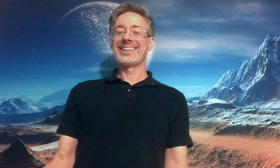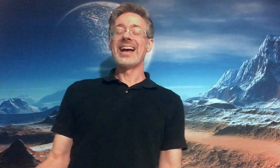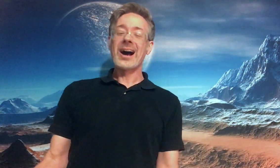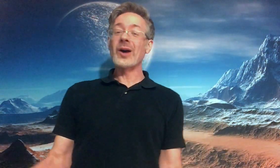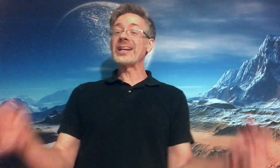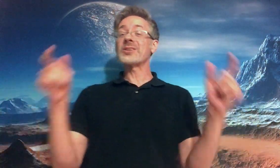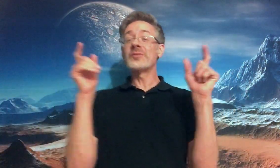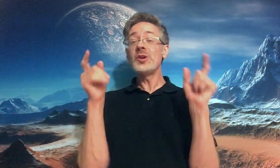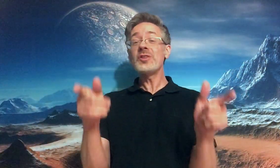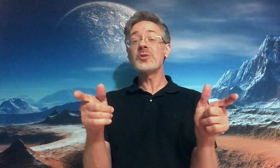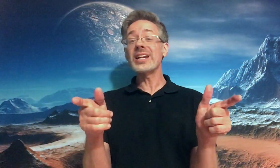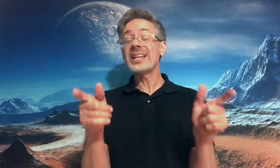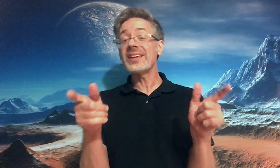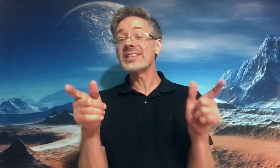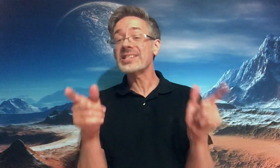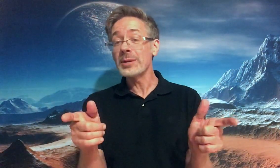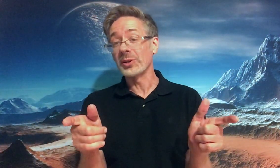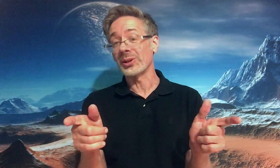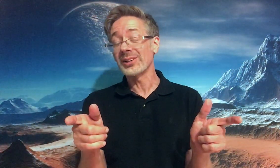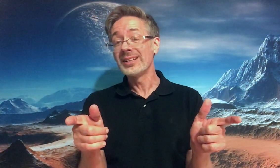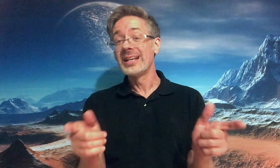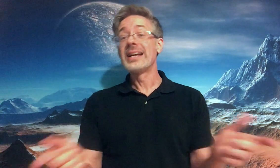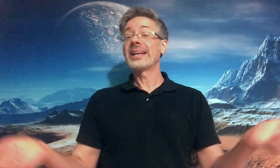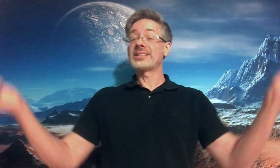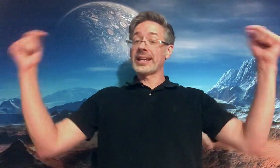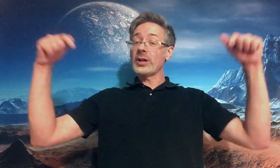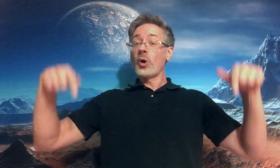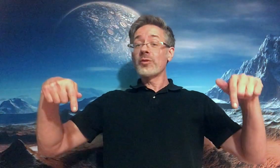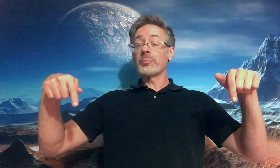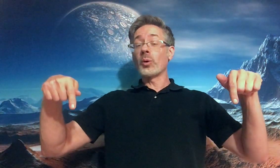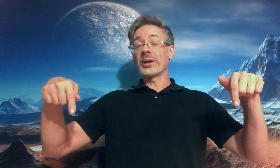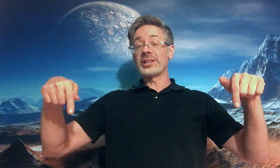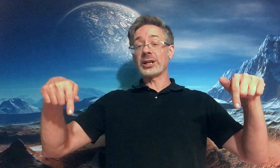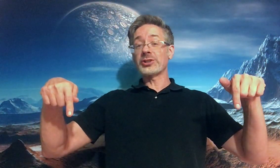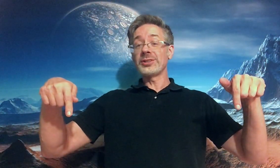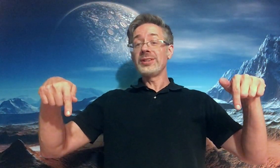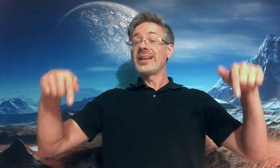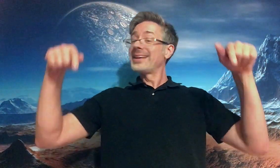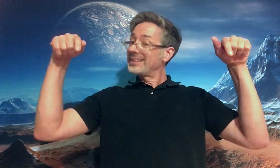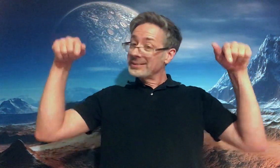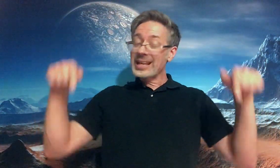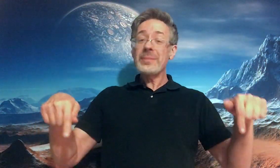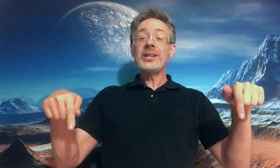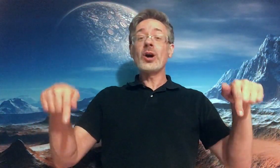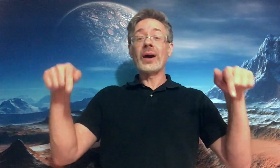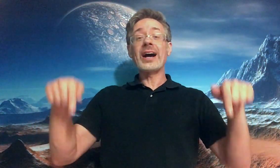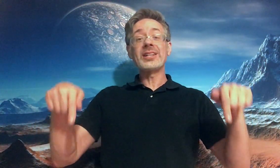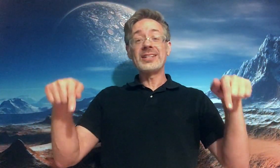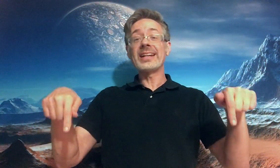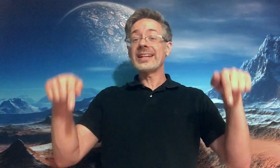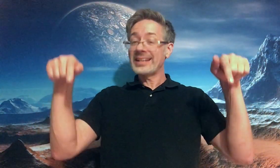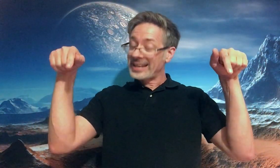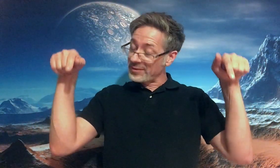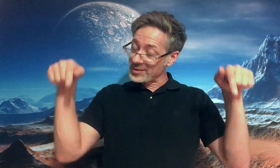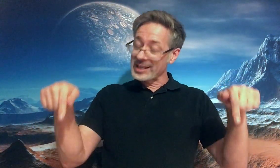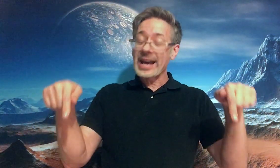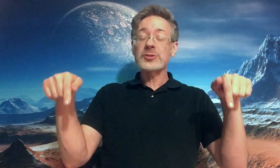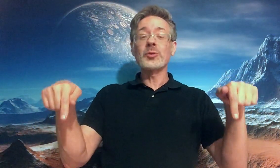All right. So if you've used anything similar to get over porn addiction, let me know how you did it. If it was a natural